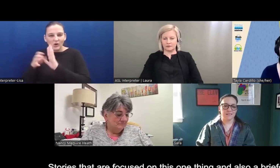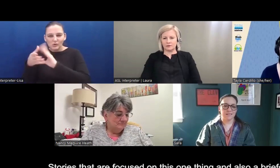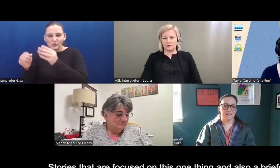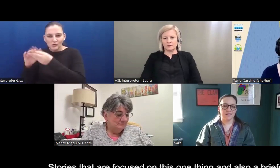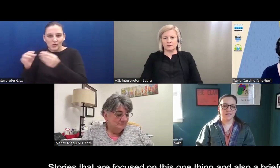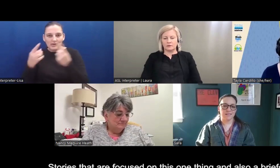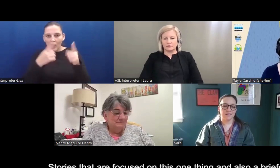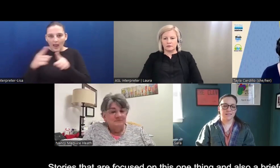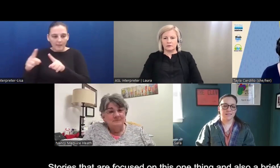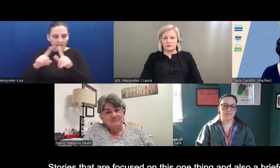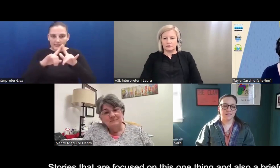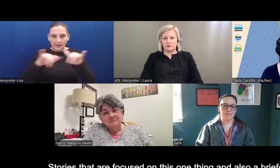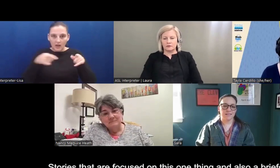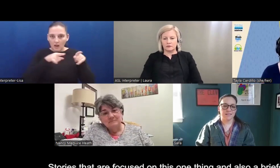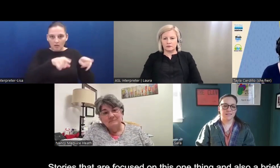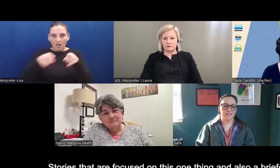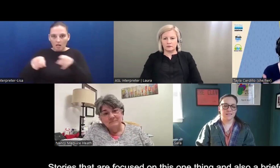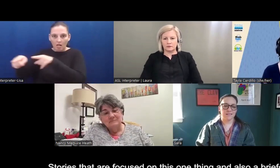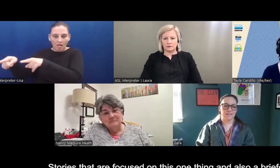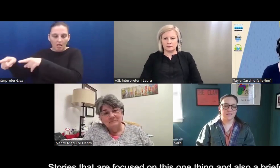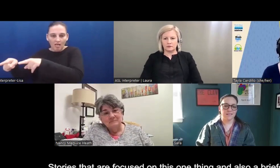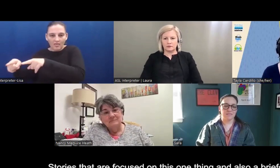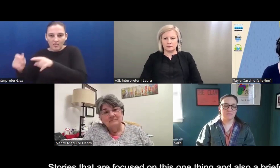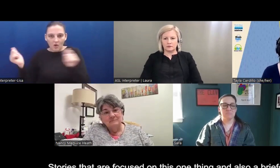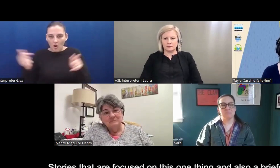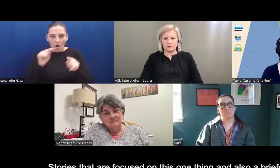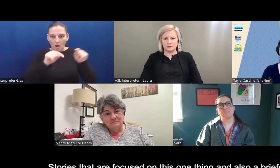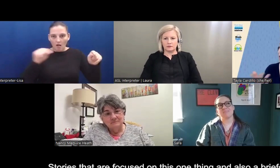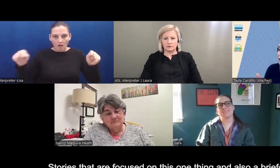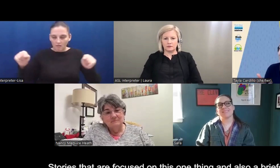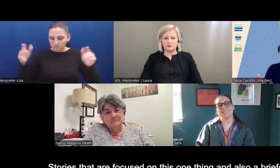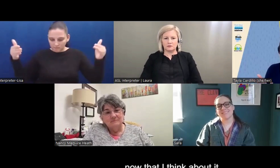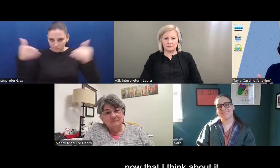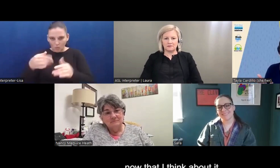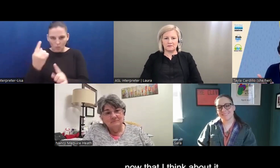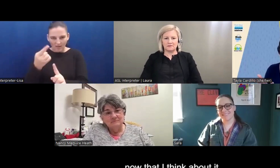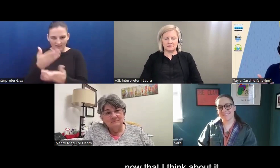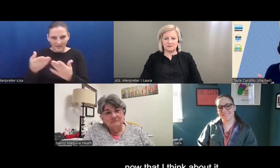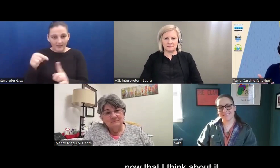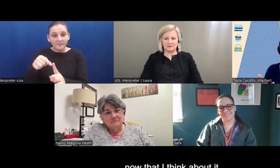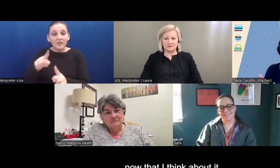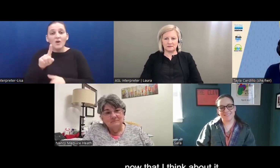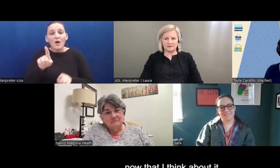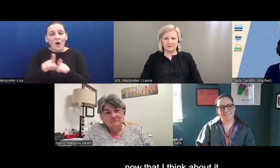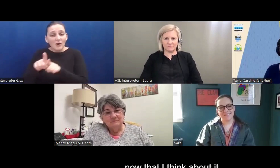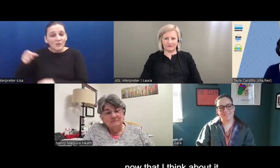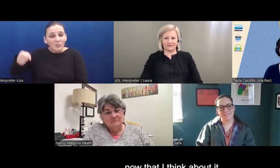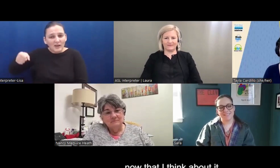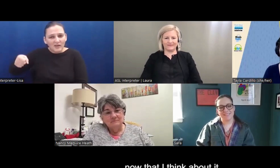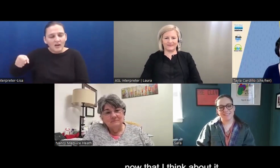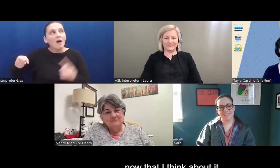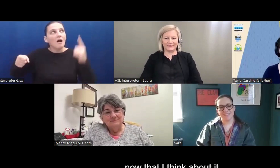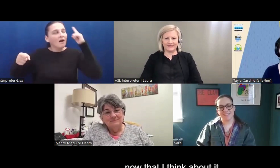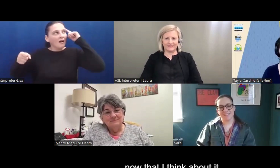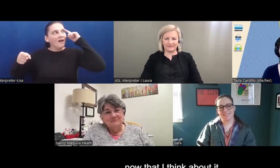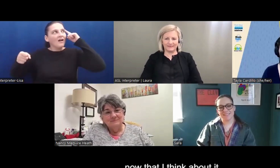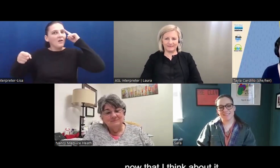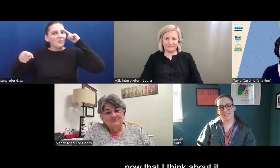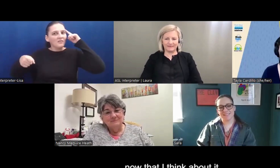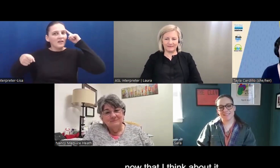time that are like all focused on this one thing. Also a briefcase, actually, now that I think about it.